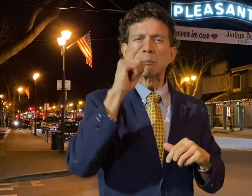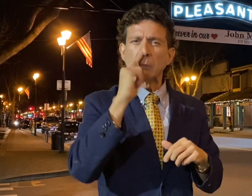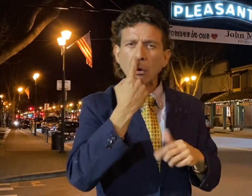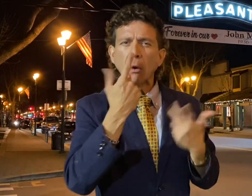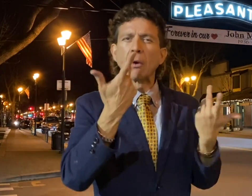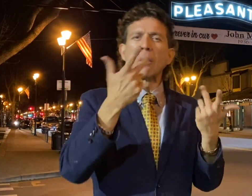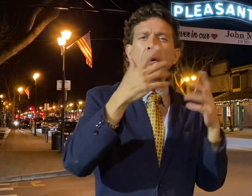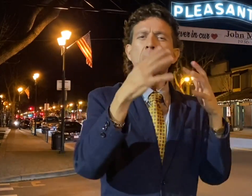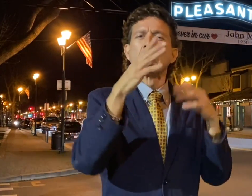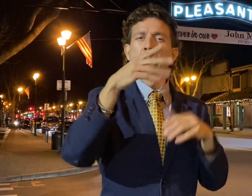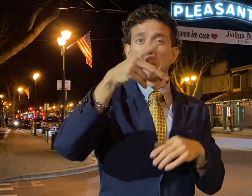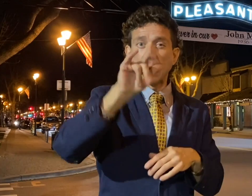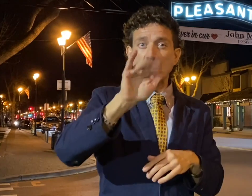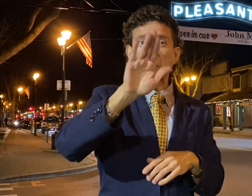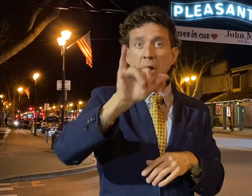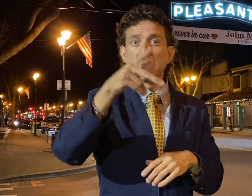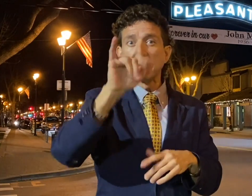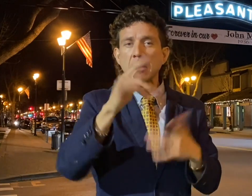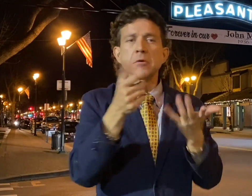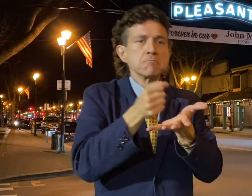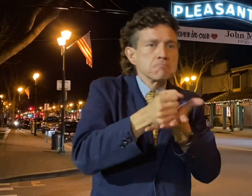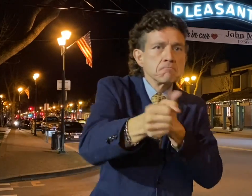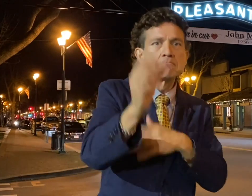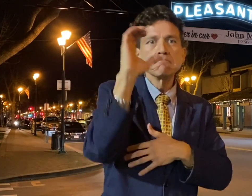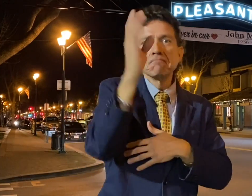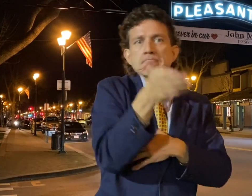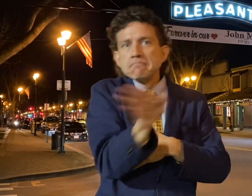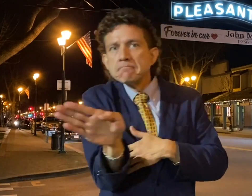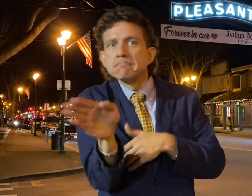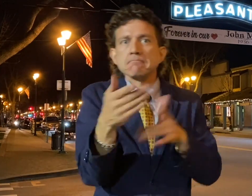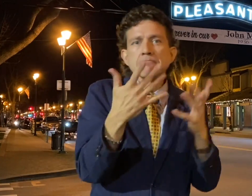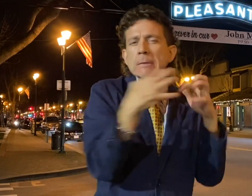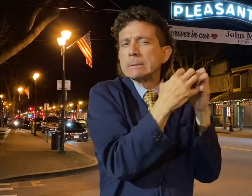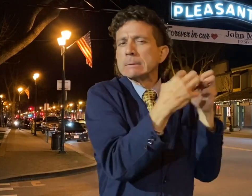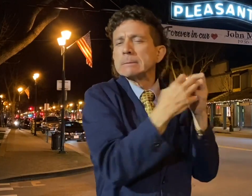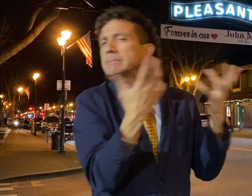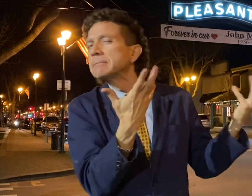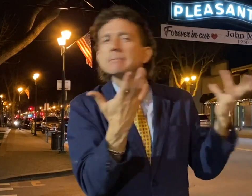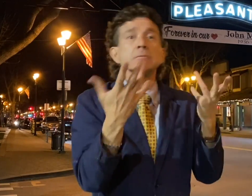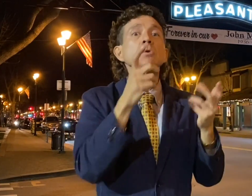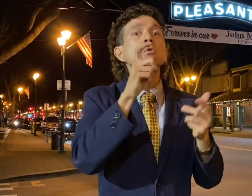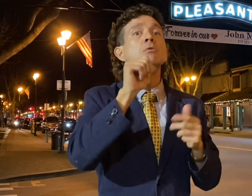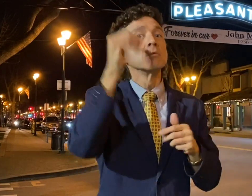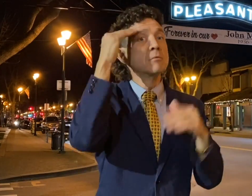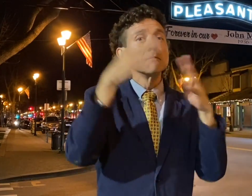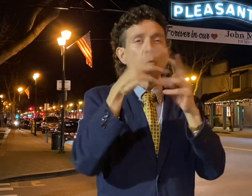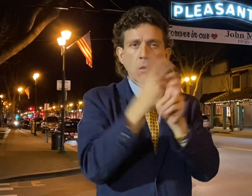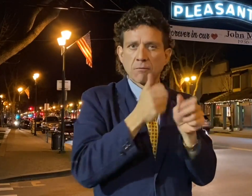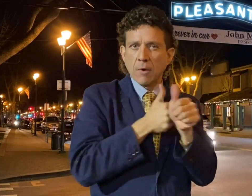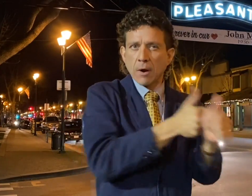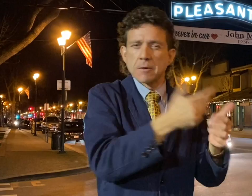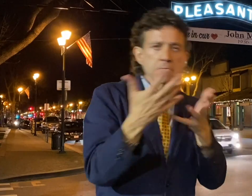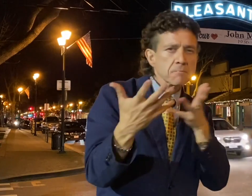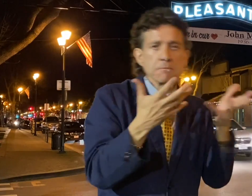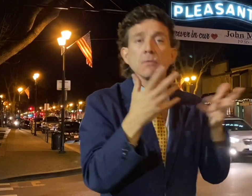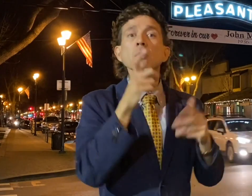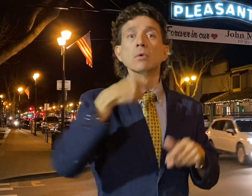dry, boring, and simple. Run, pass, route. Those who didn't understand the game had a hard time following. Leaving the